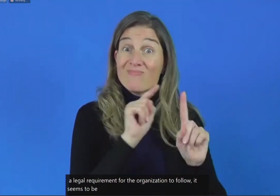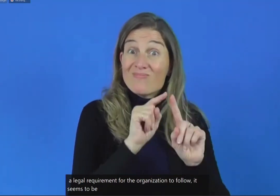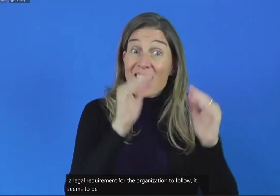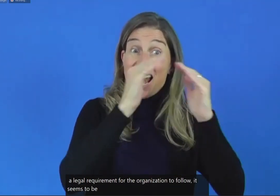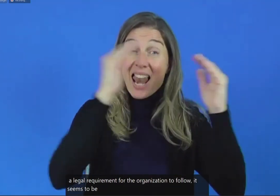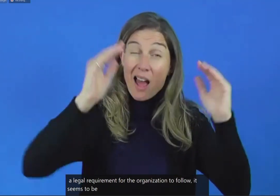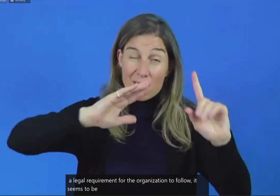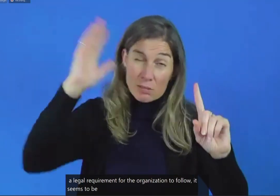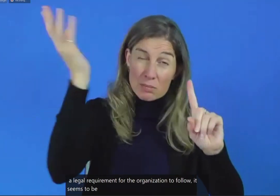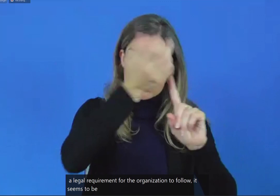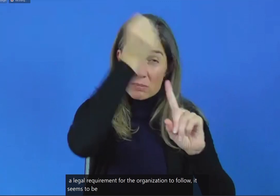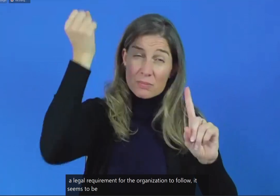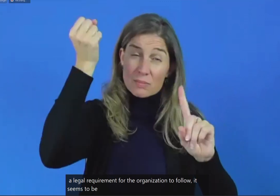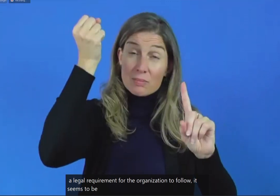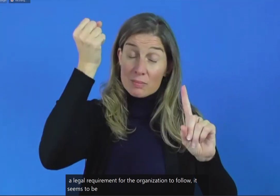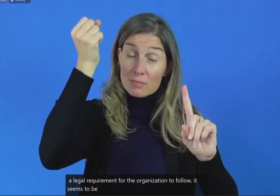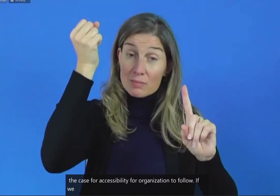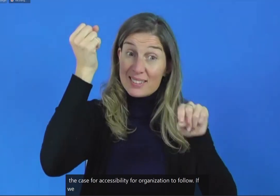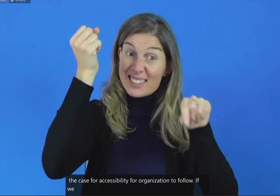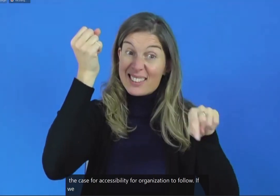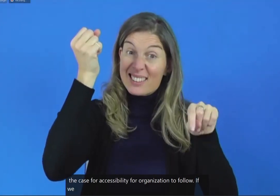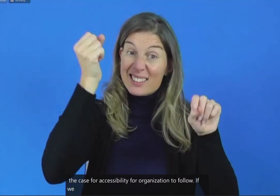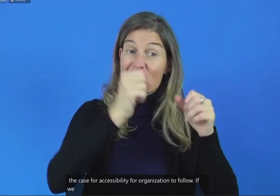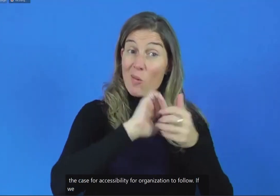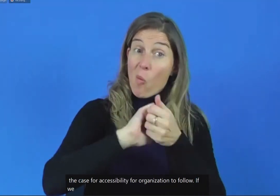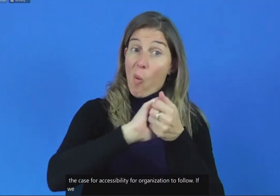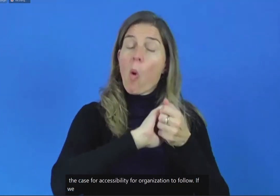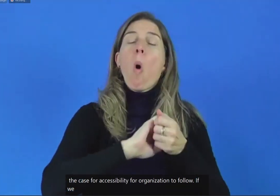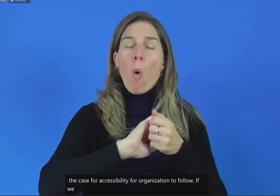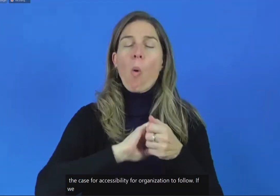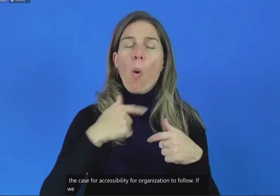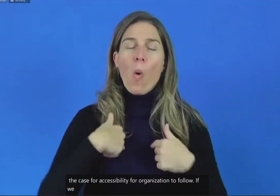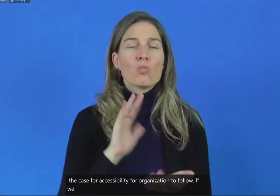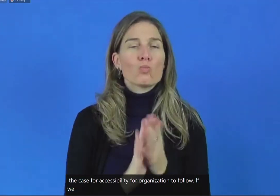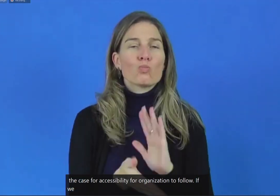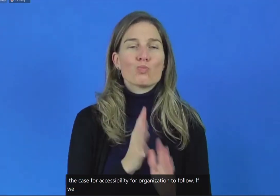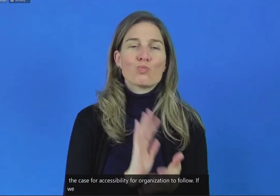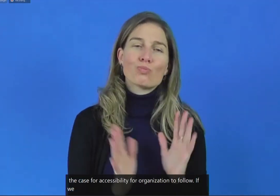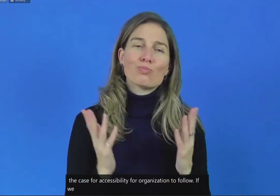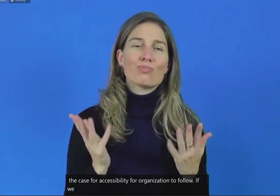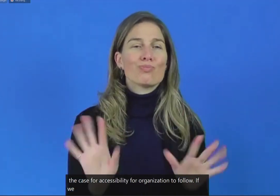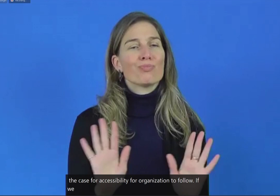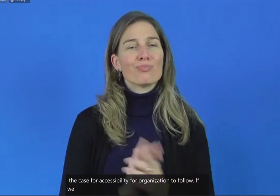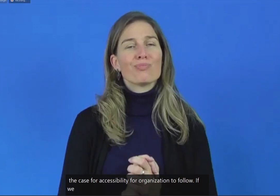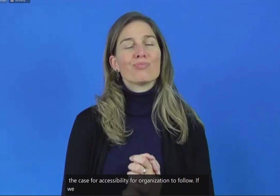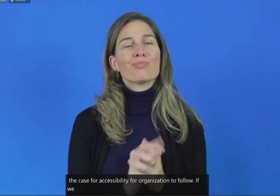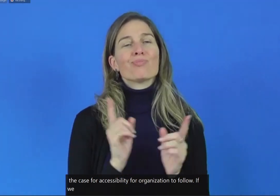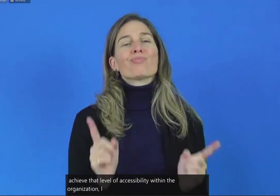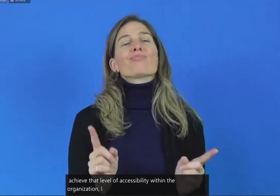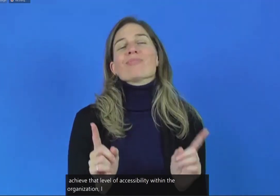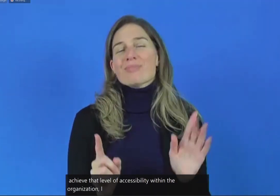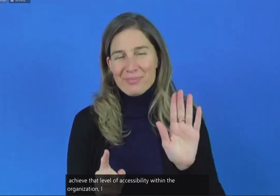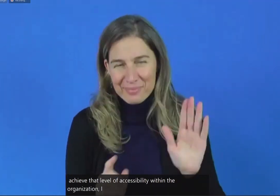accessibility within the organization, I would consider my job done. But I understand that